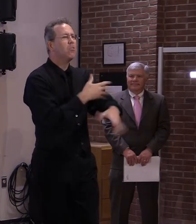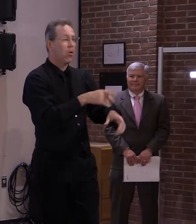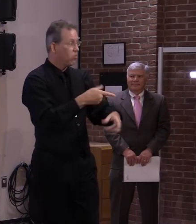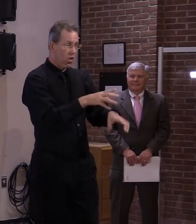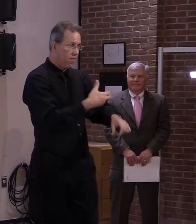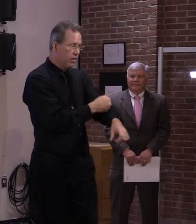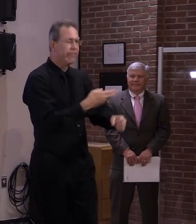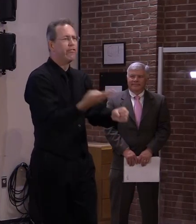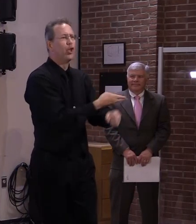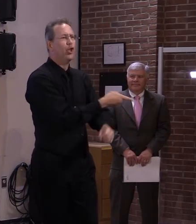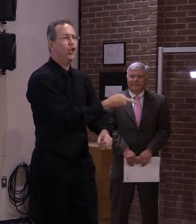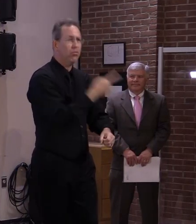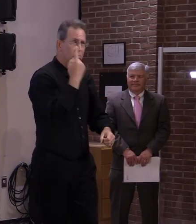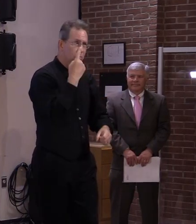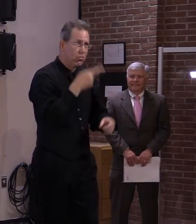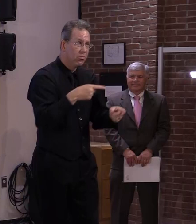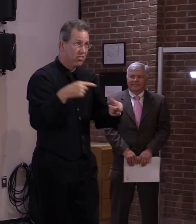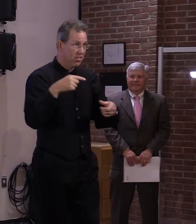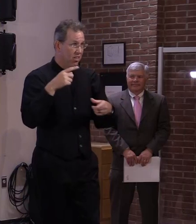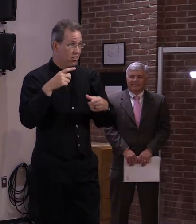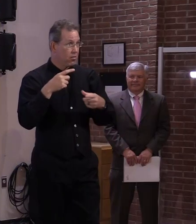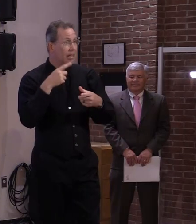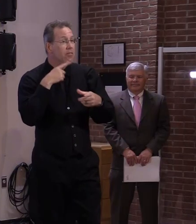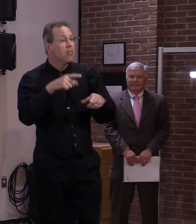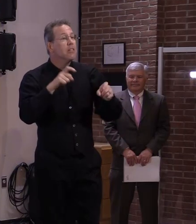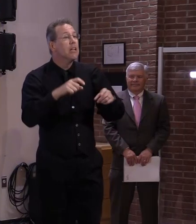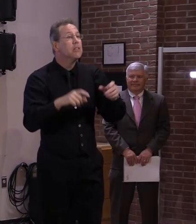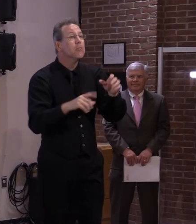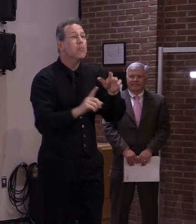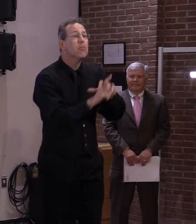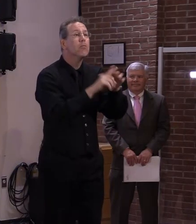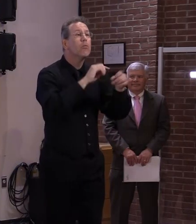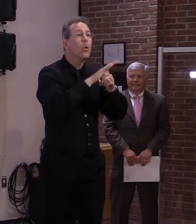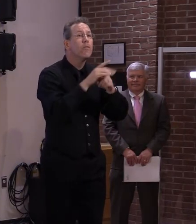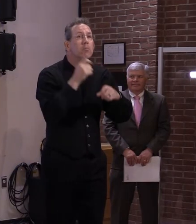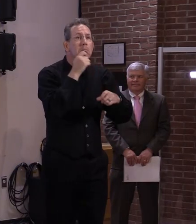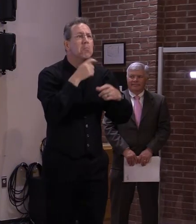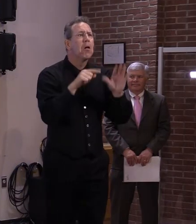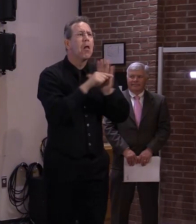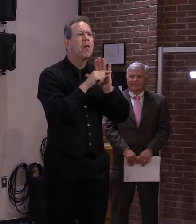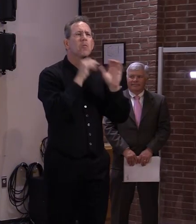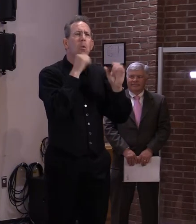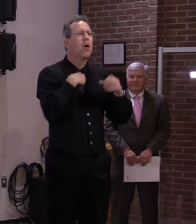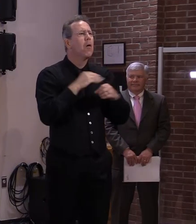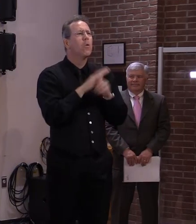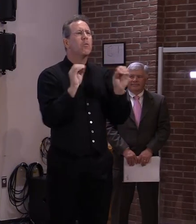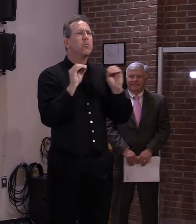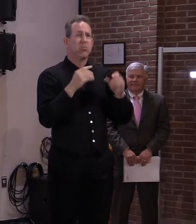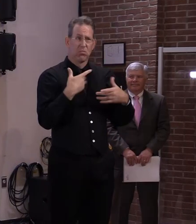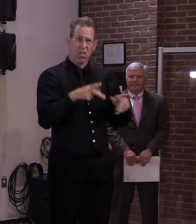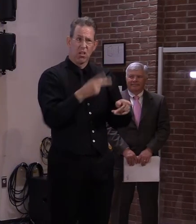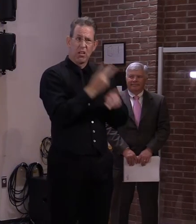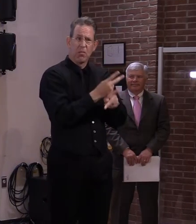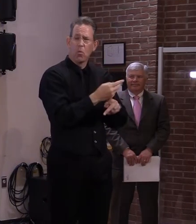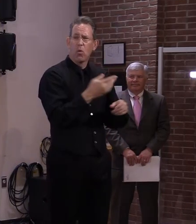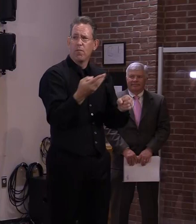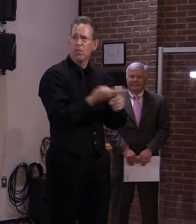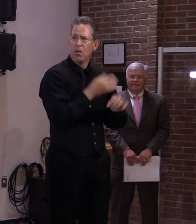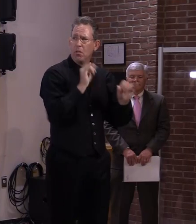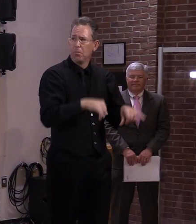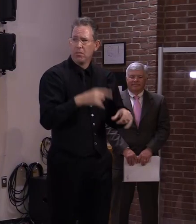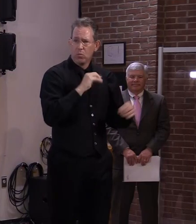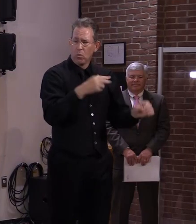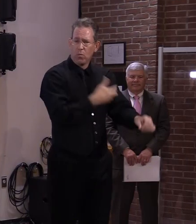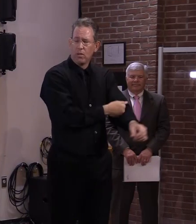yeah that's a legal question i don't have the answer to um be happy to research that though i just i don't i just don't know